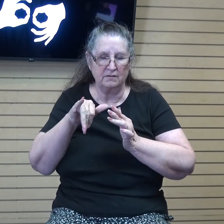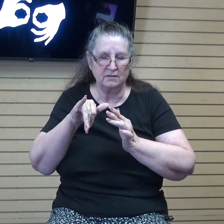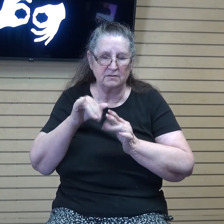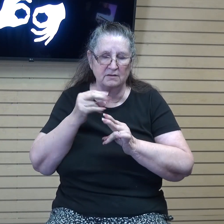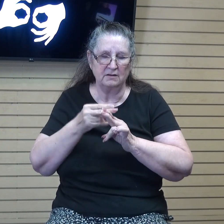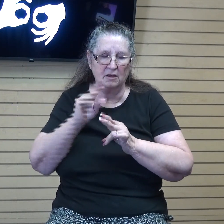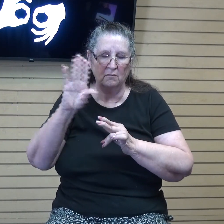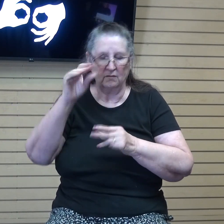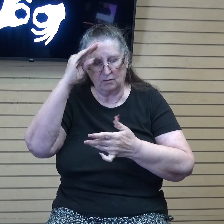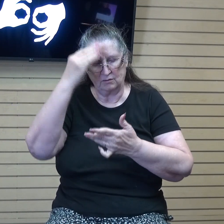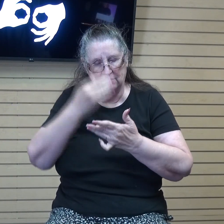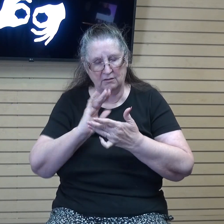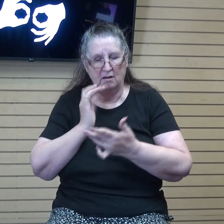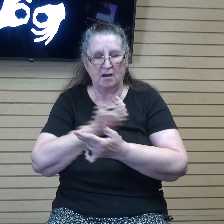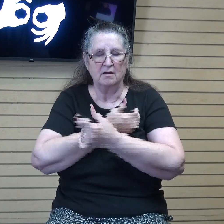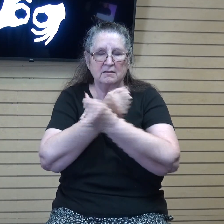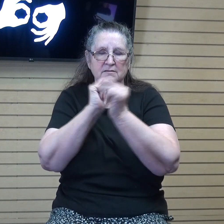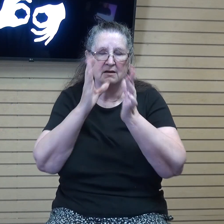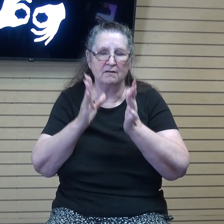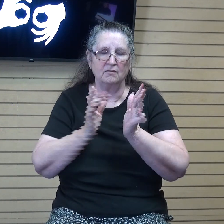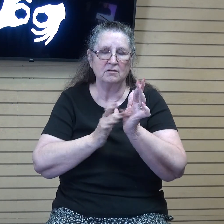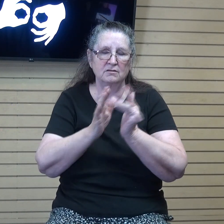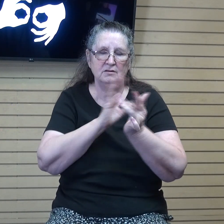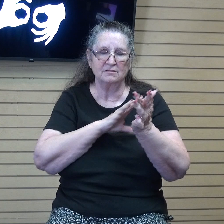Son and our Savior, Jesus Christ. Amen.